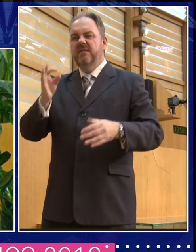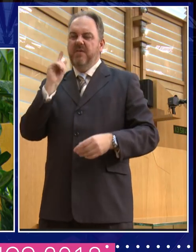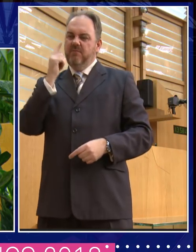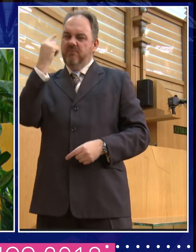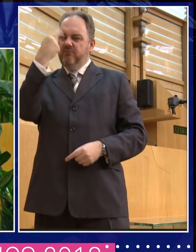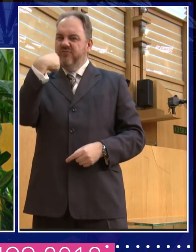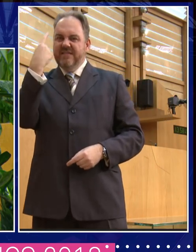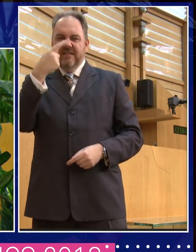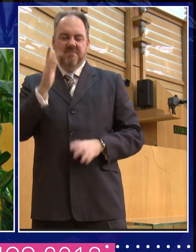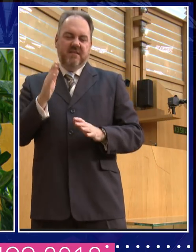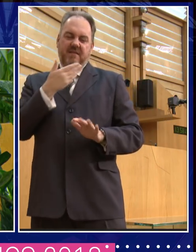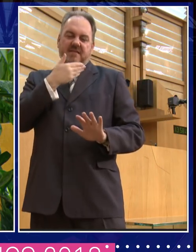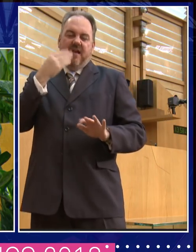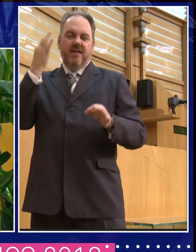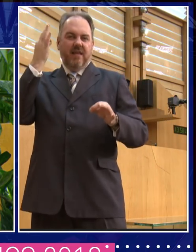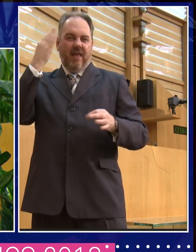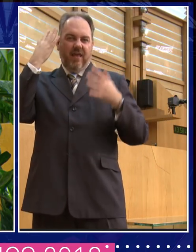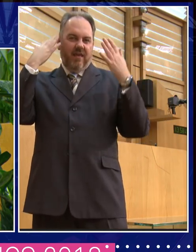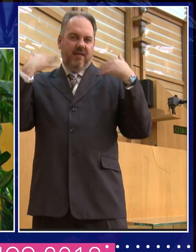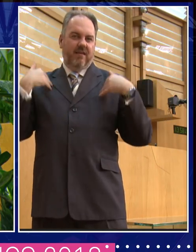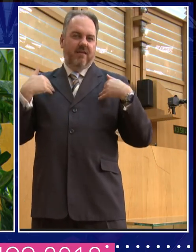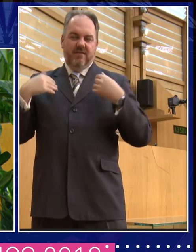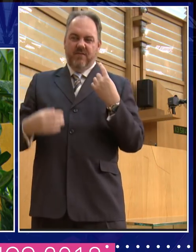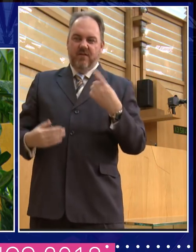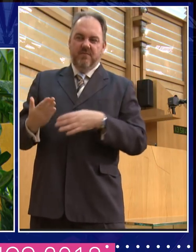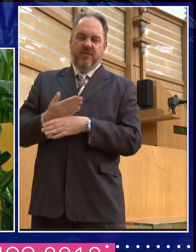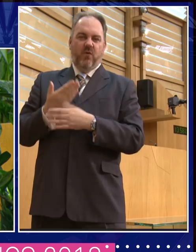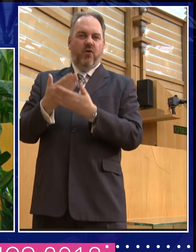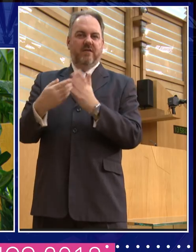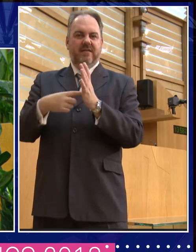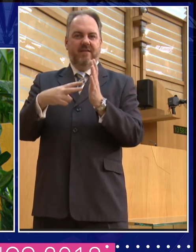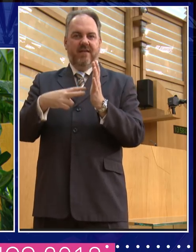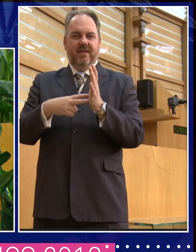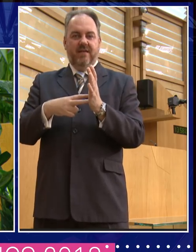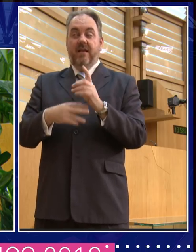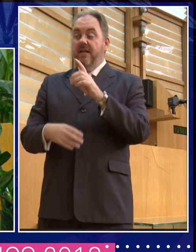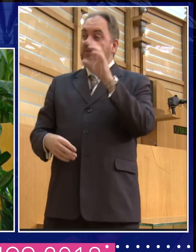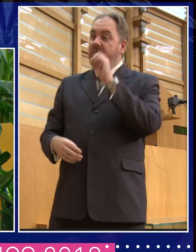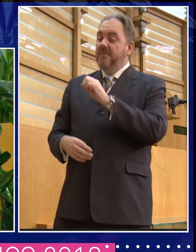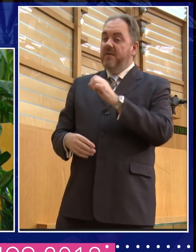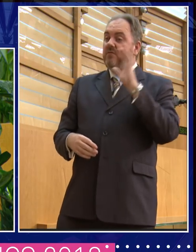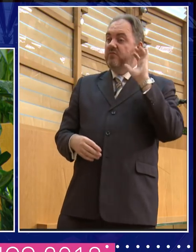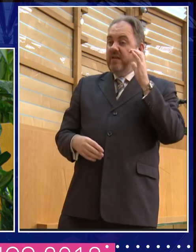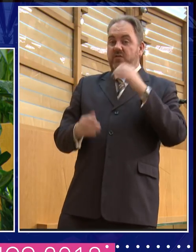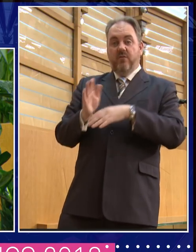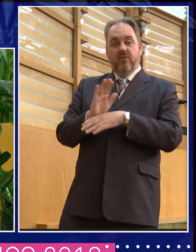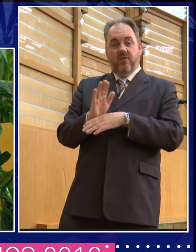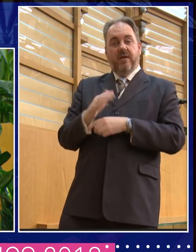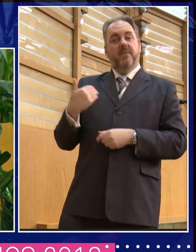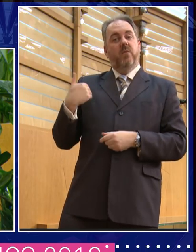But I did two things. I went on Woman's Hour, I think, and I